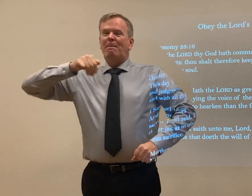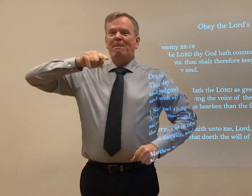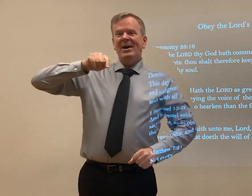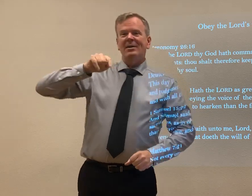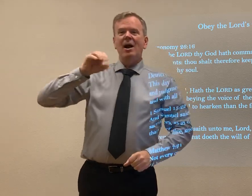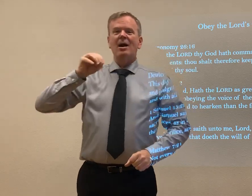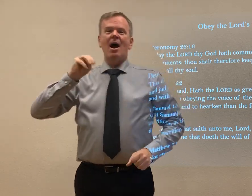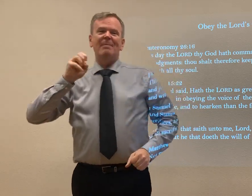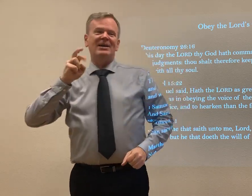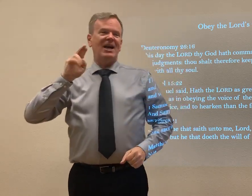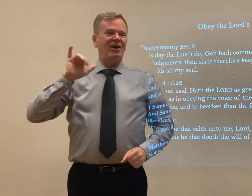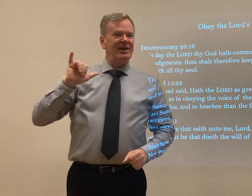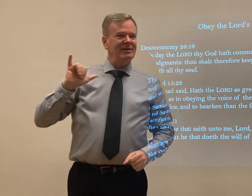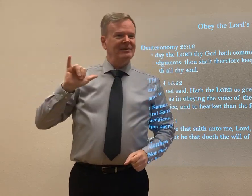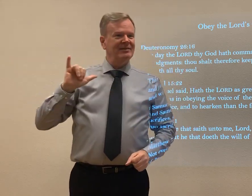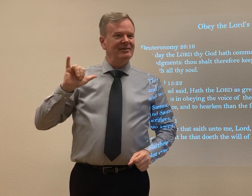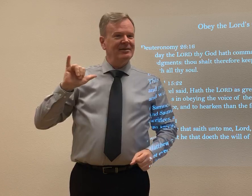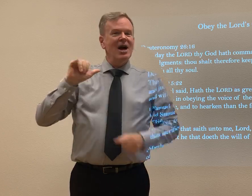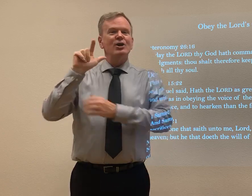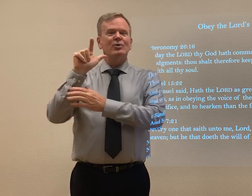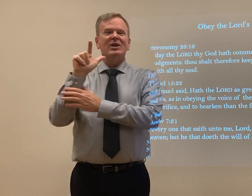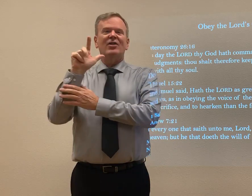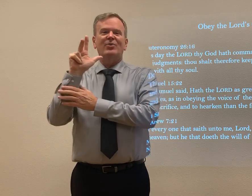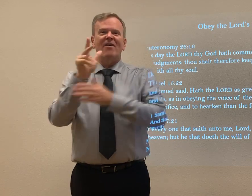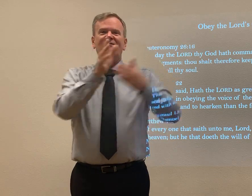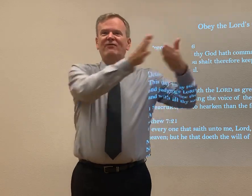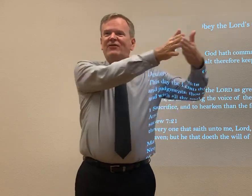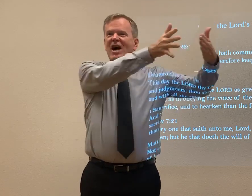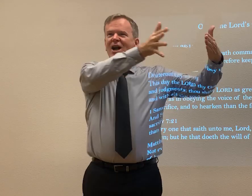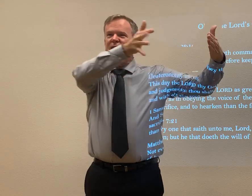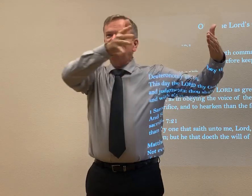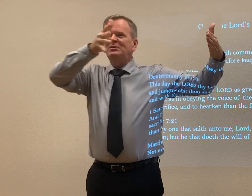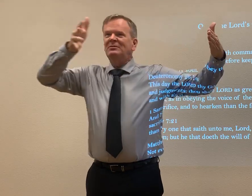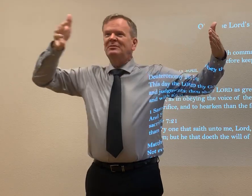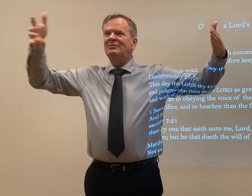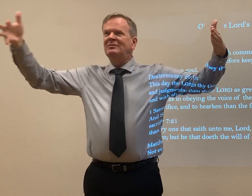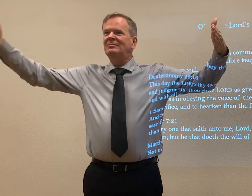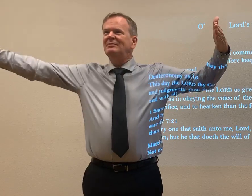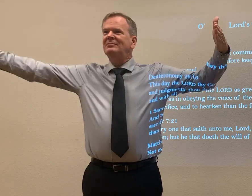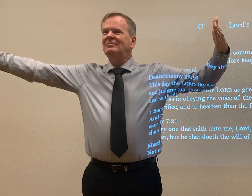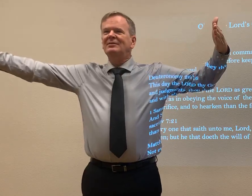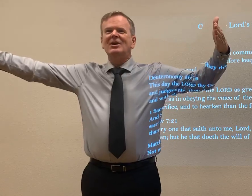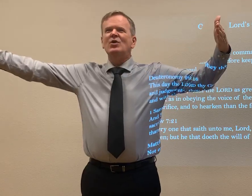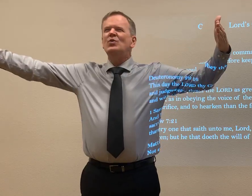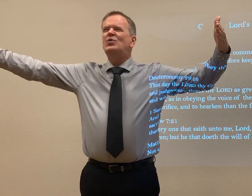I got the pulpit commentary, which I've been wanting. There's 23 volumes that comes in the set.